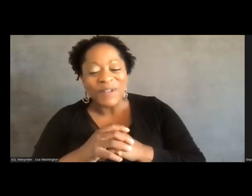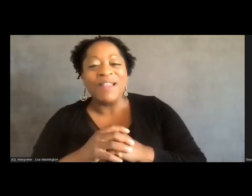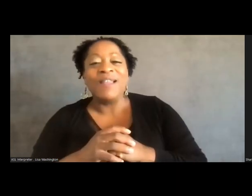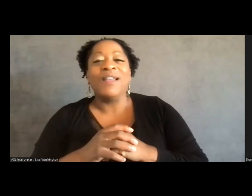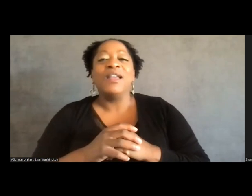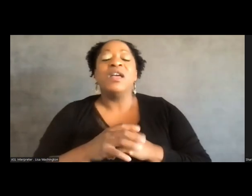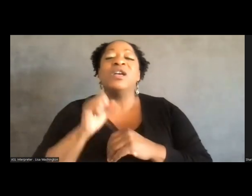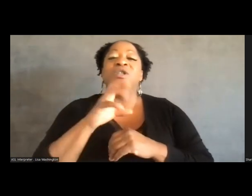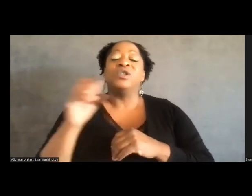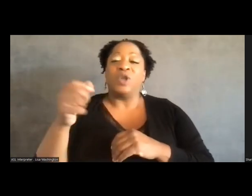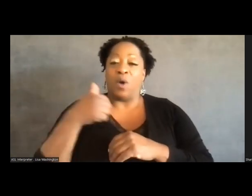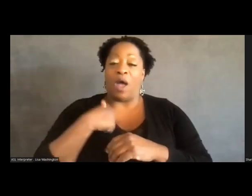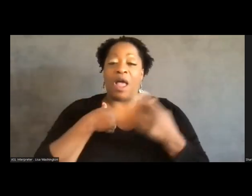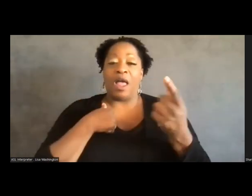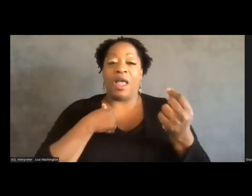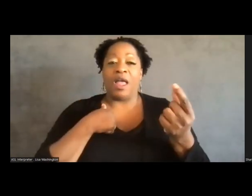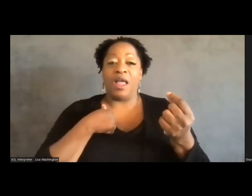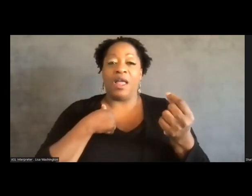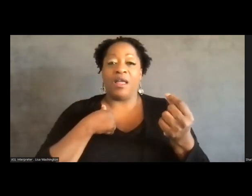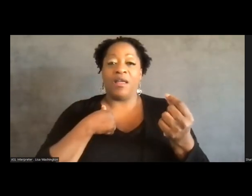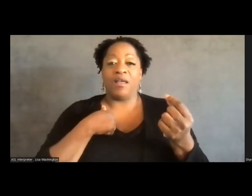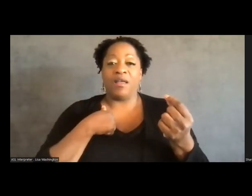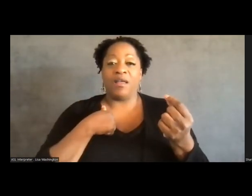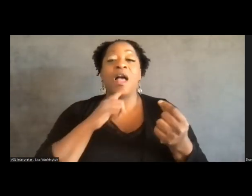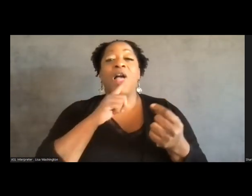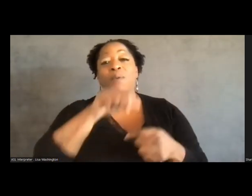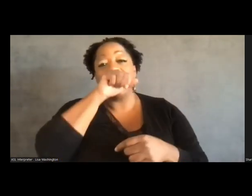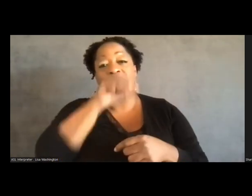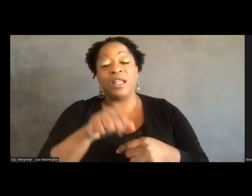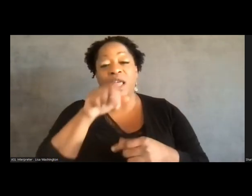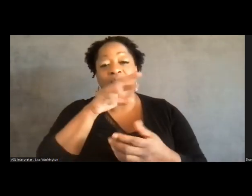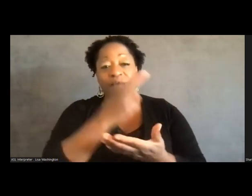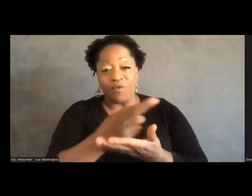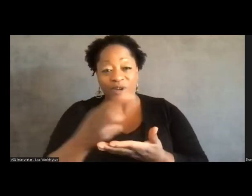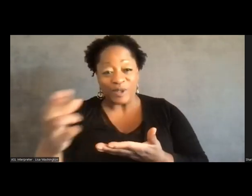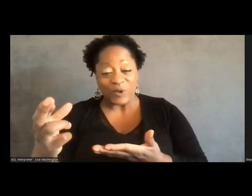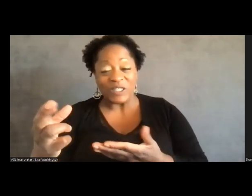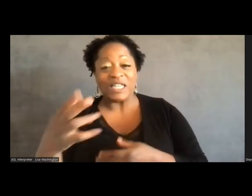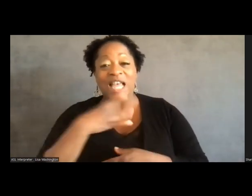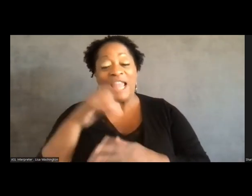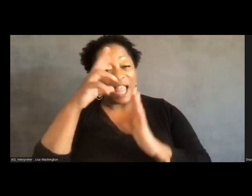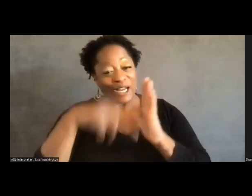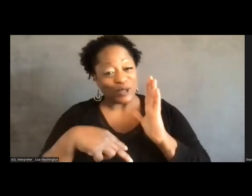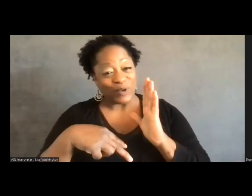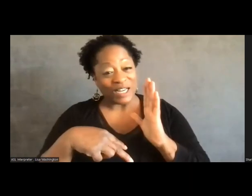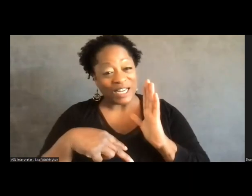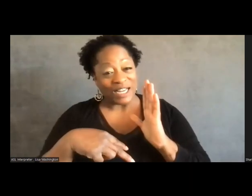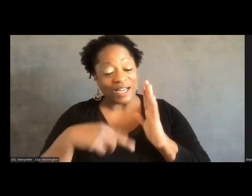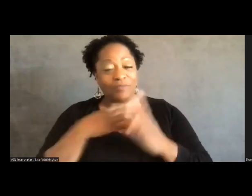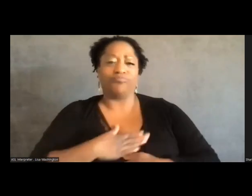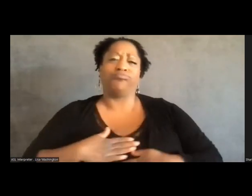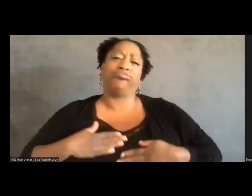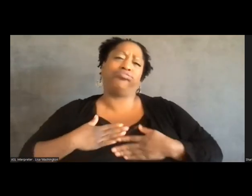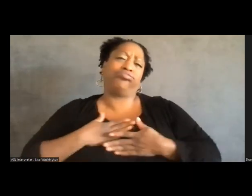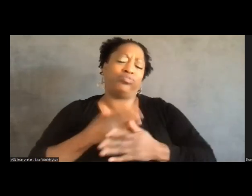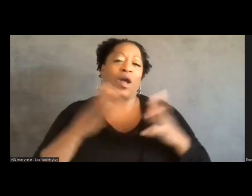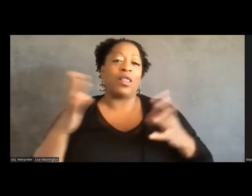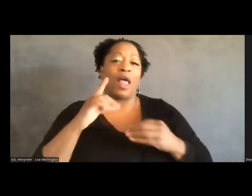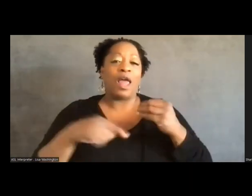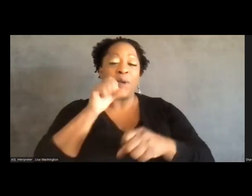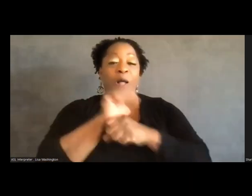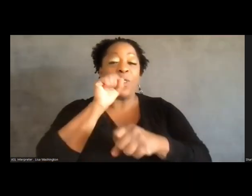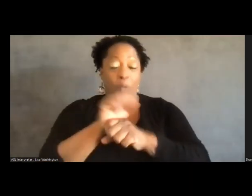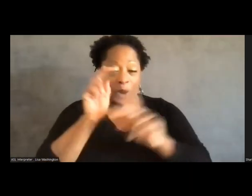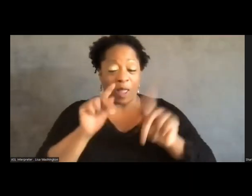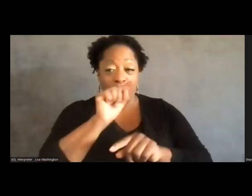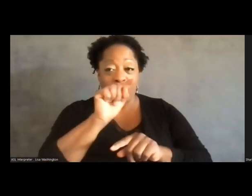So I just, another thing is I really love resources. I like to read a lot about the work that other people are